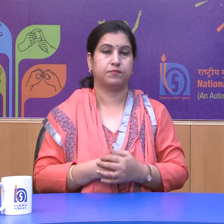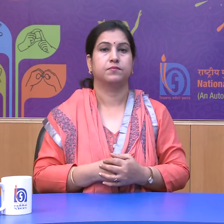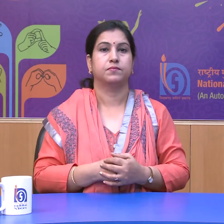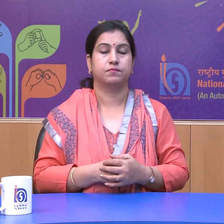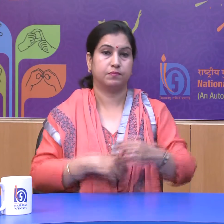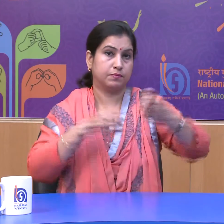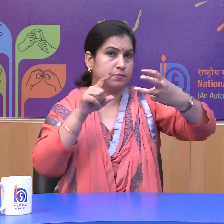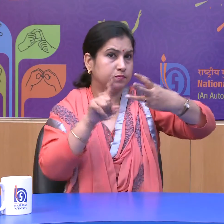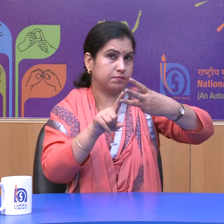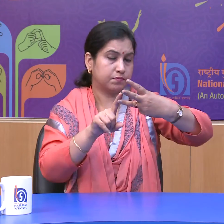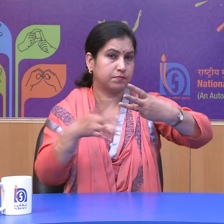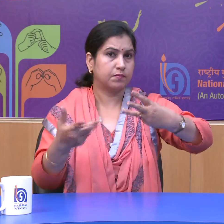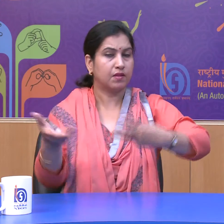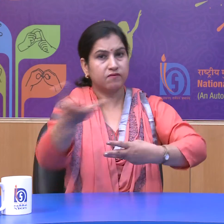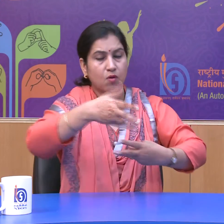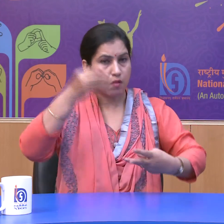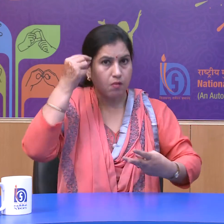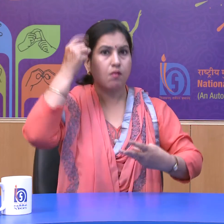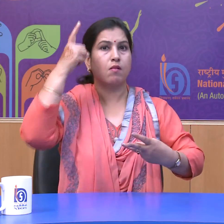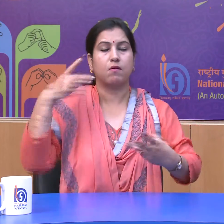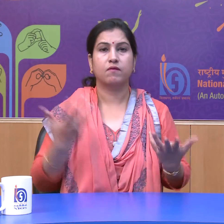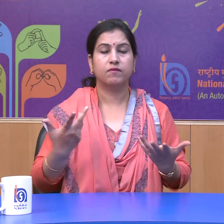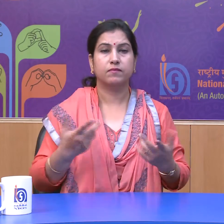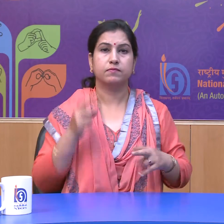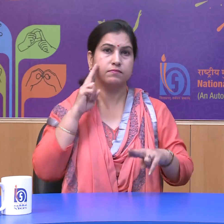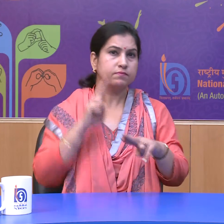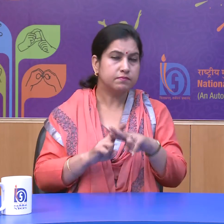Number 3, we came to know about the fundamental duties.